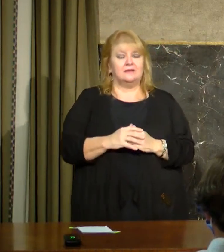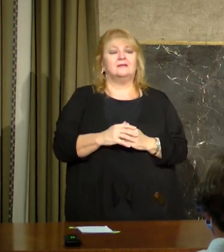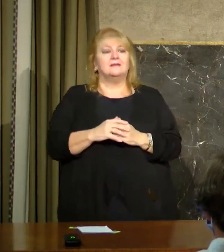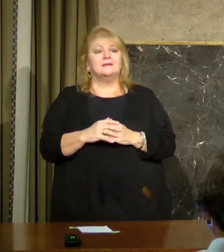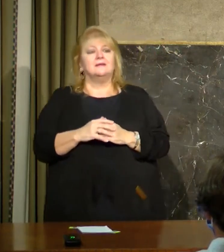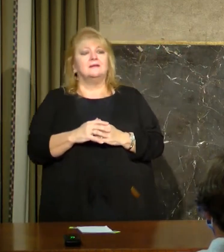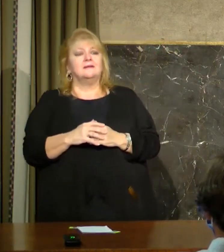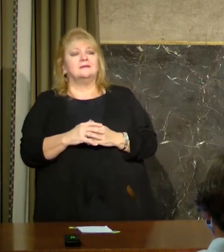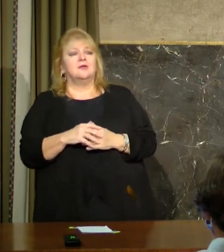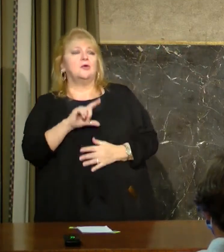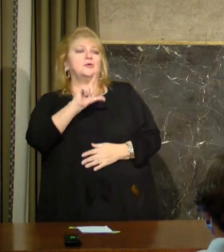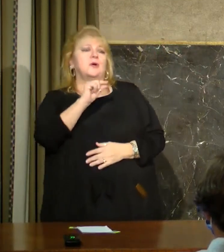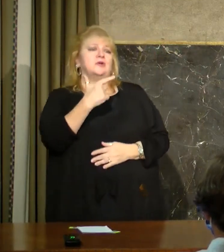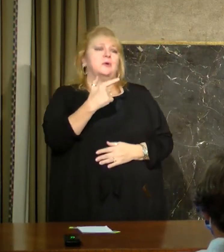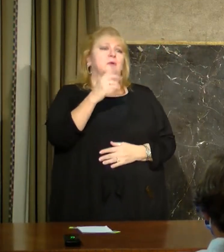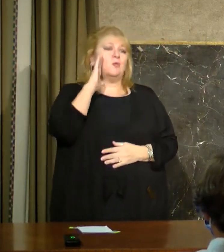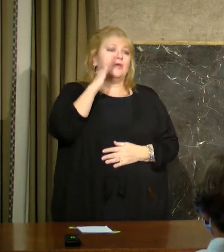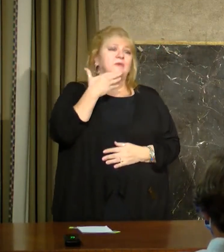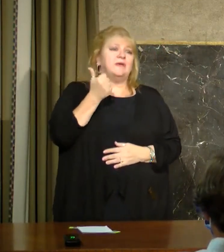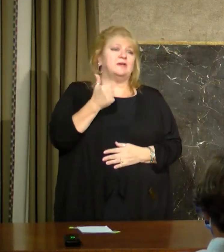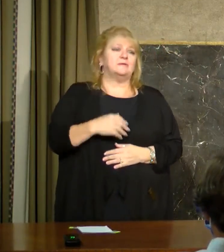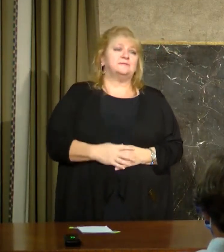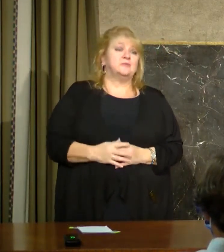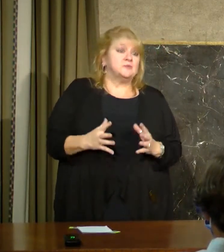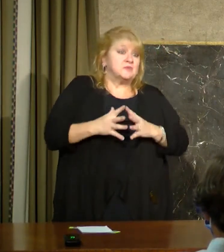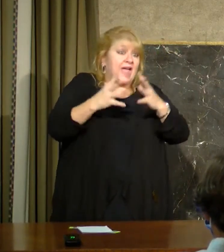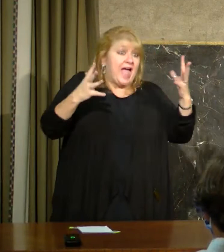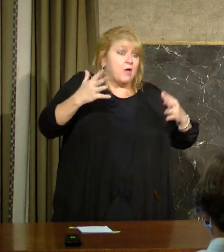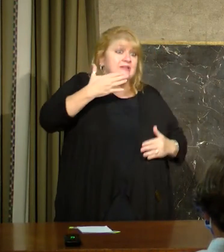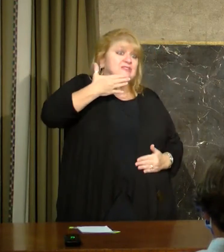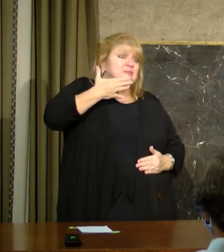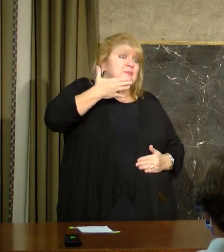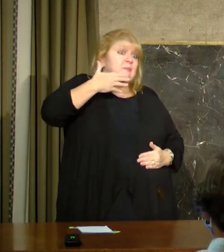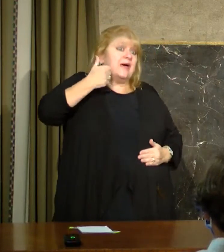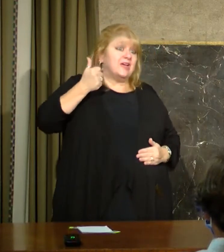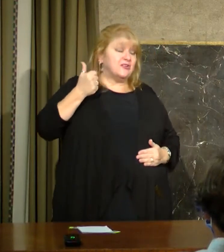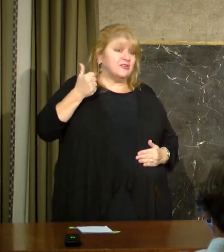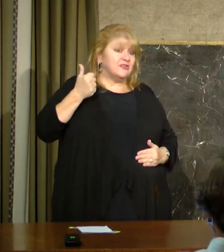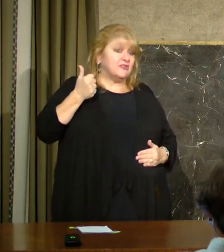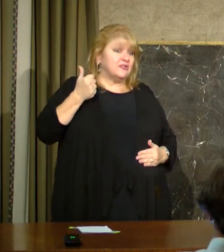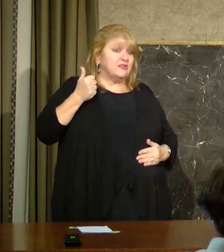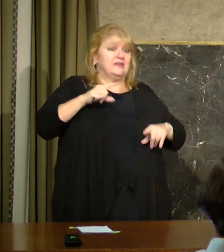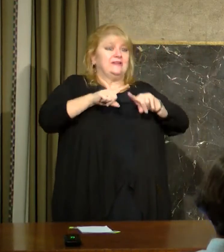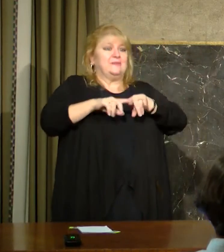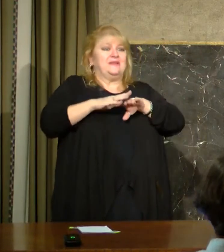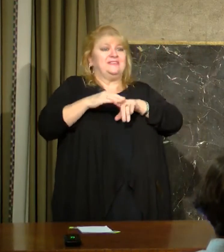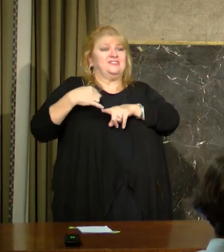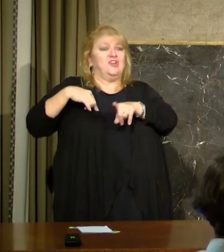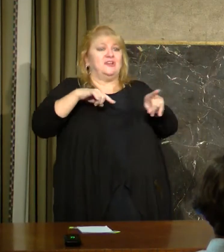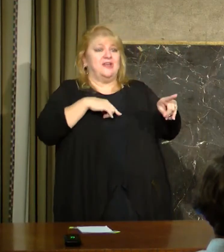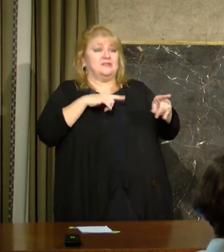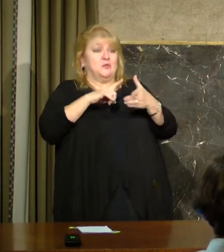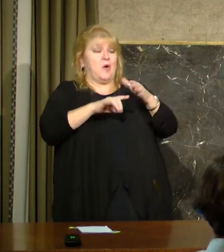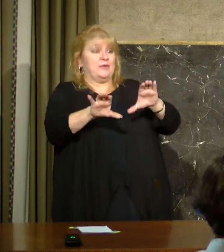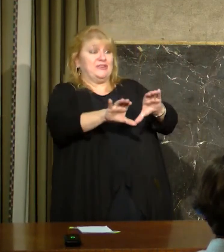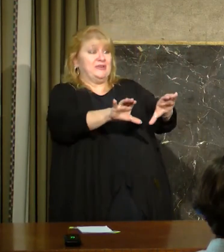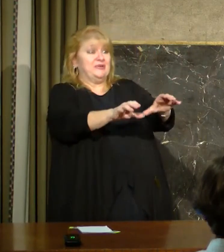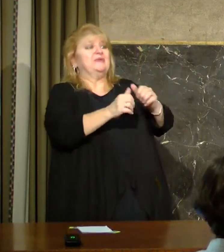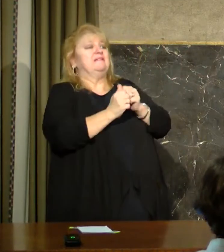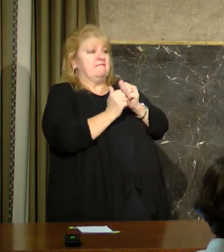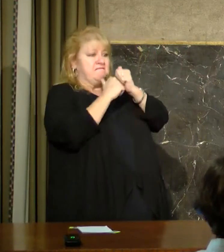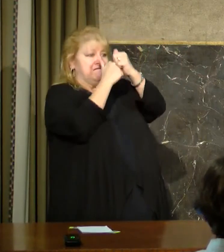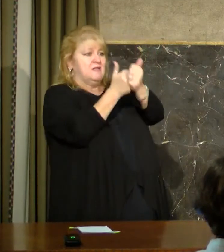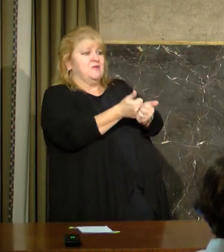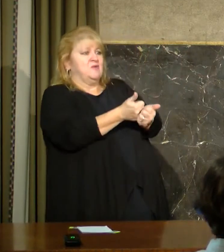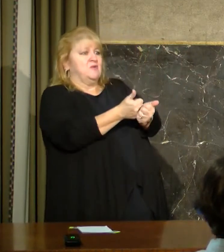2021 is going to be better. How much better will depend on what we do and what we don't do. The decisions